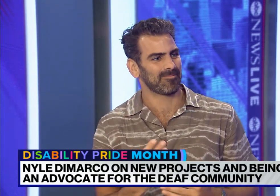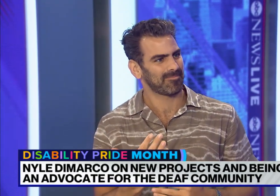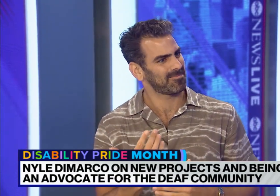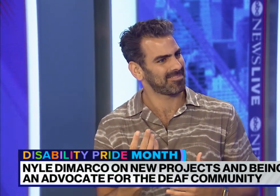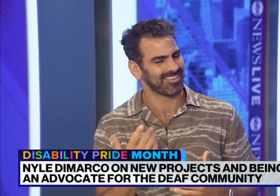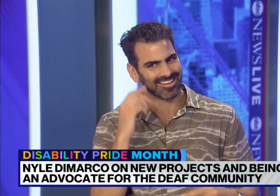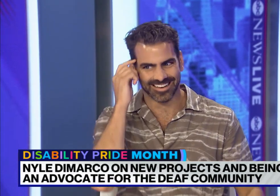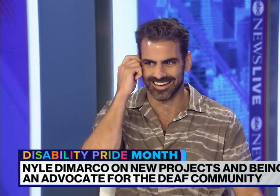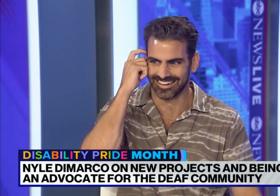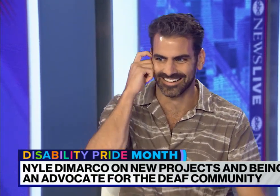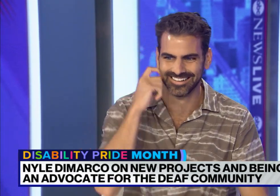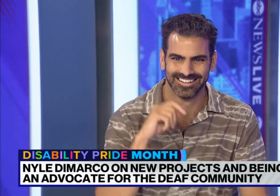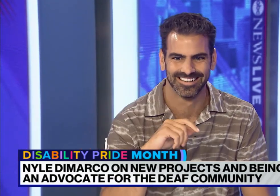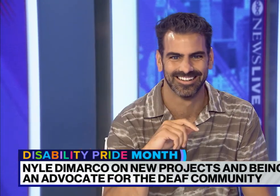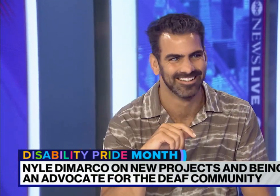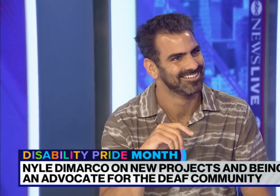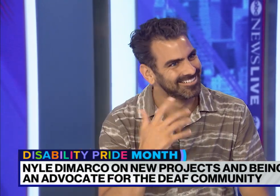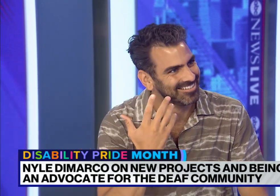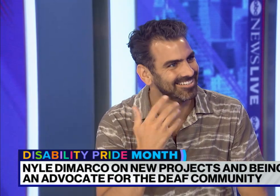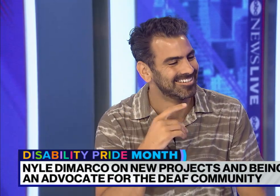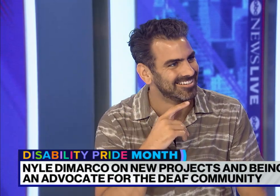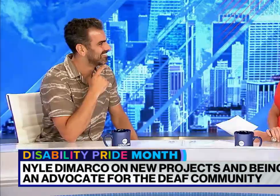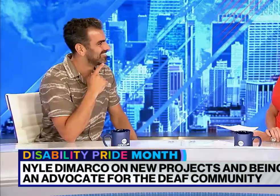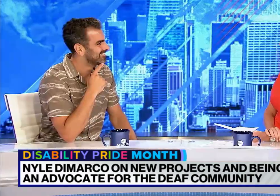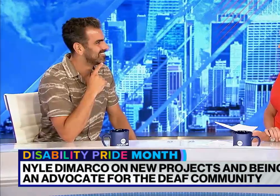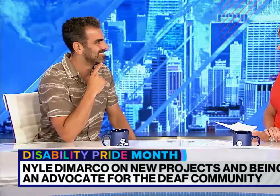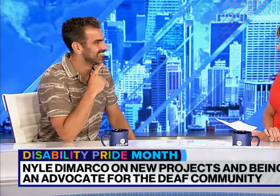Yeah. All we'll work on that. I don't know. Your favorite music.